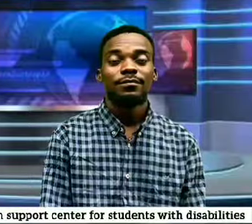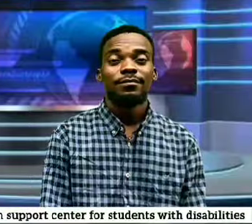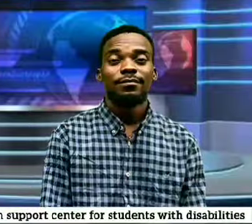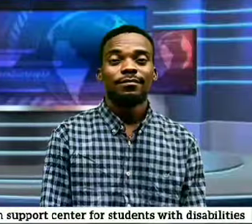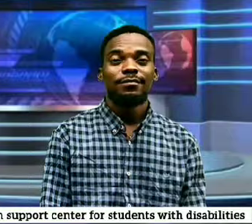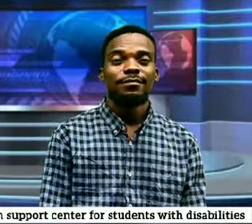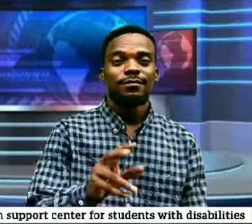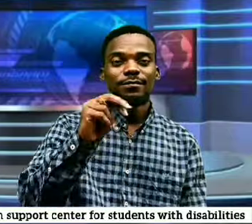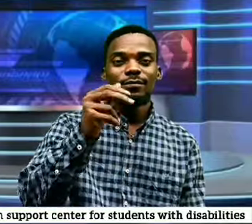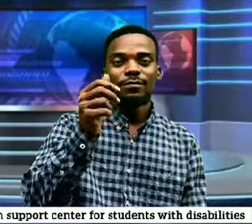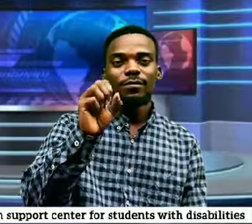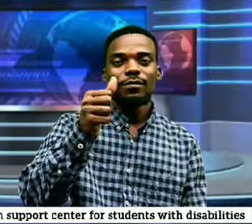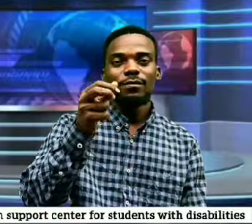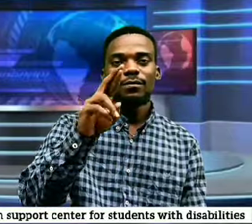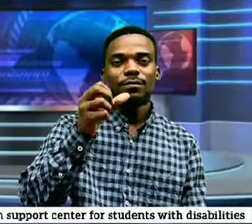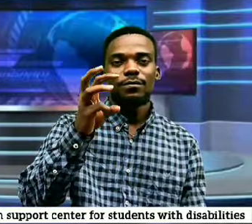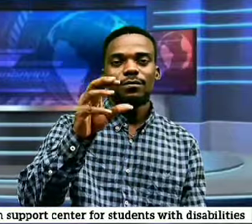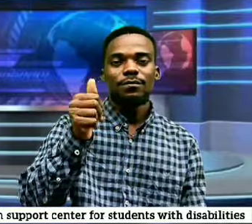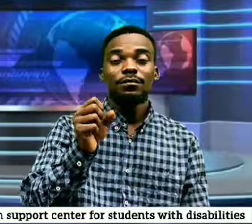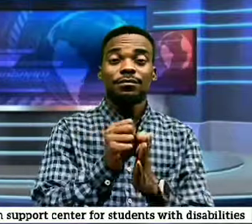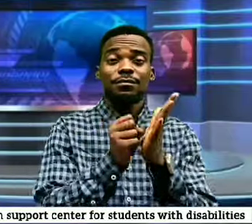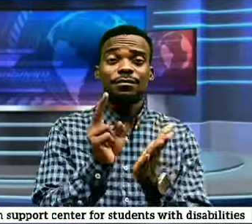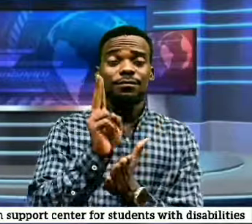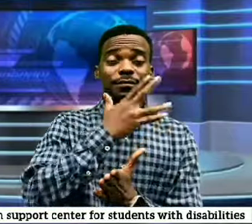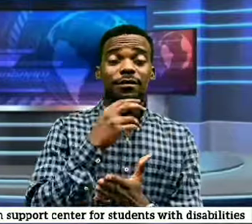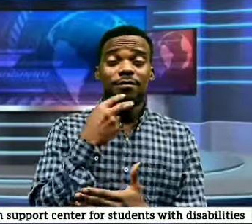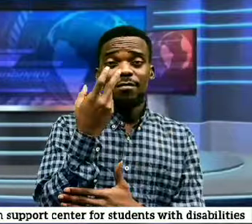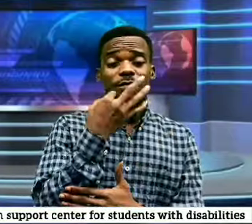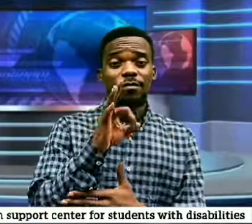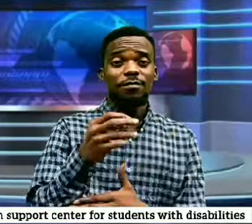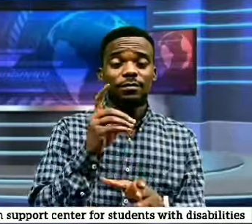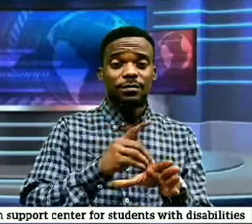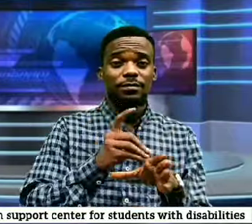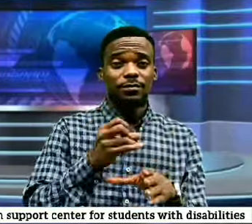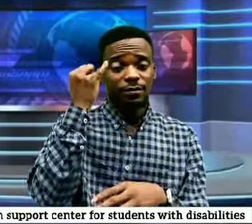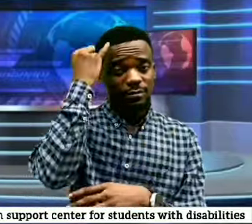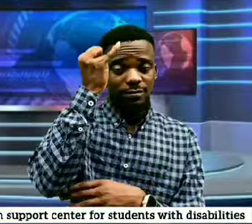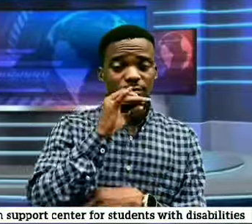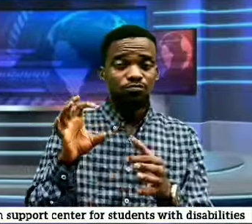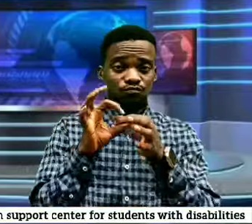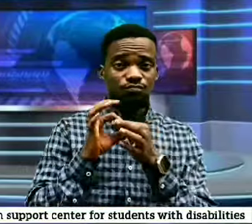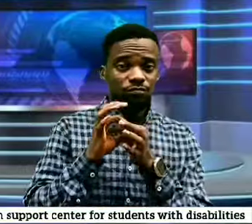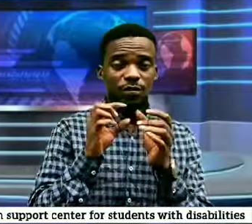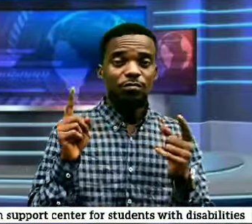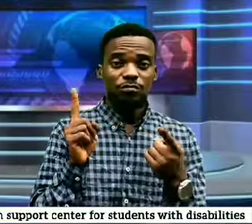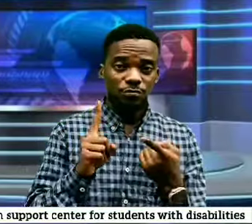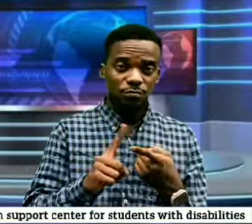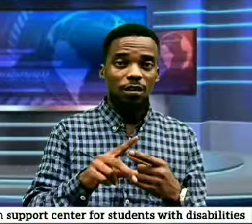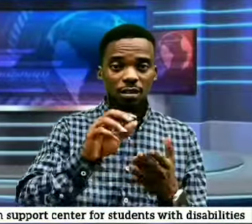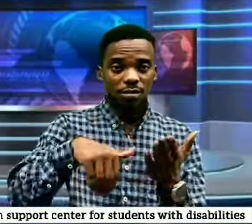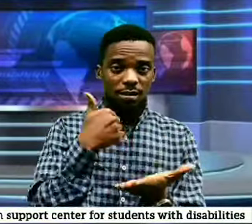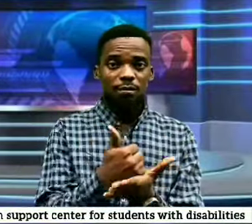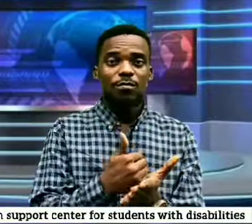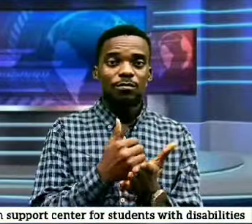Nassarawa State University and Voice of Disability Initiative collaborate to establish support